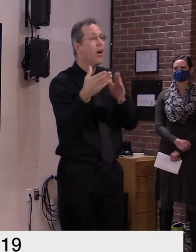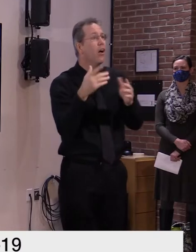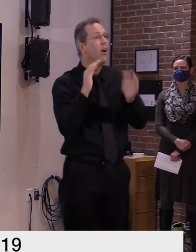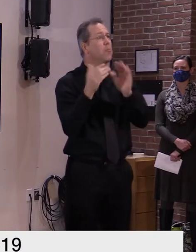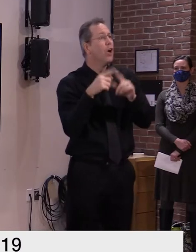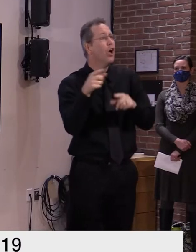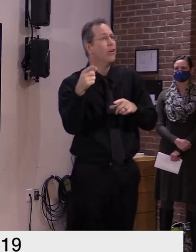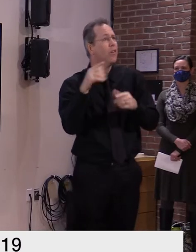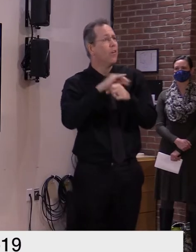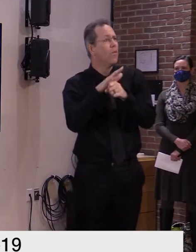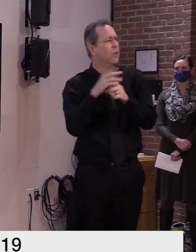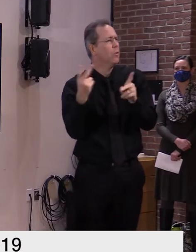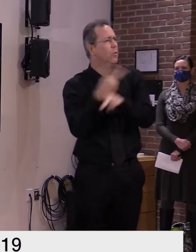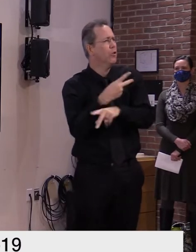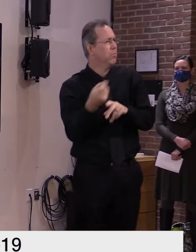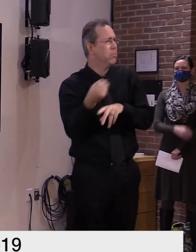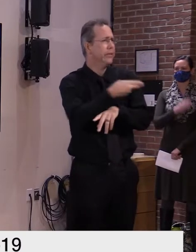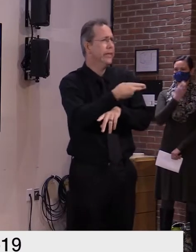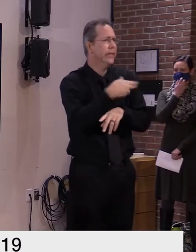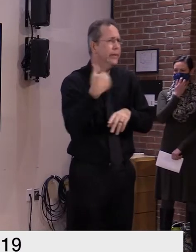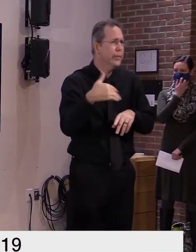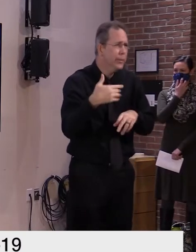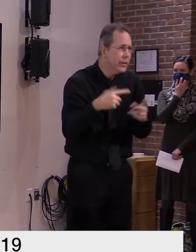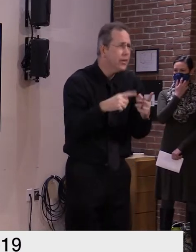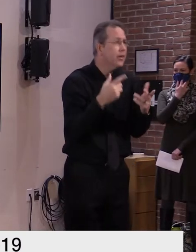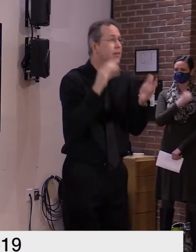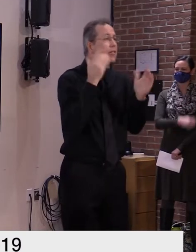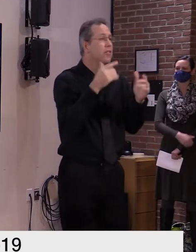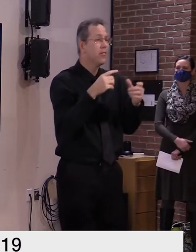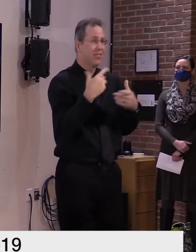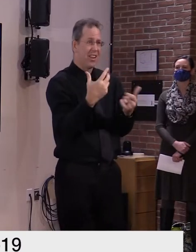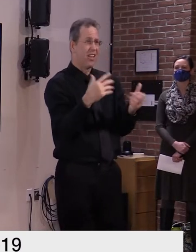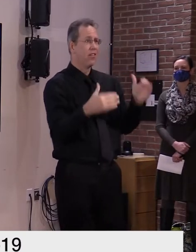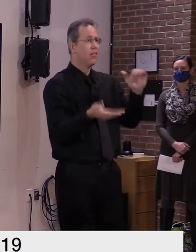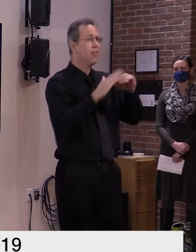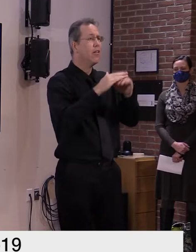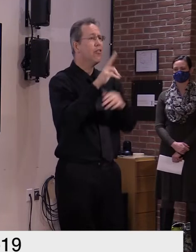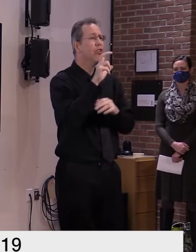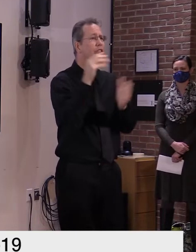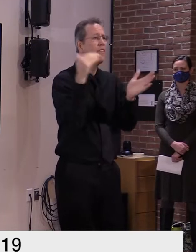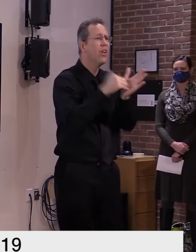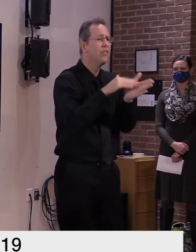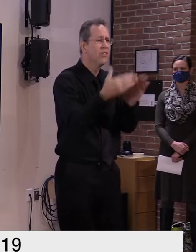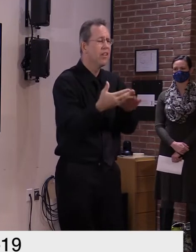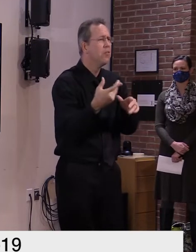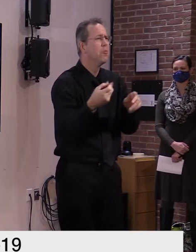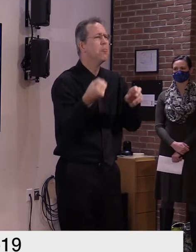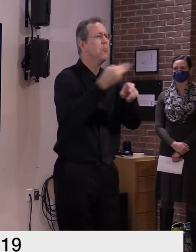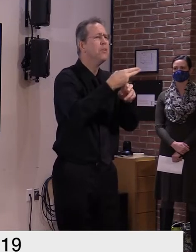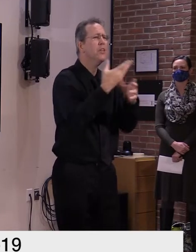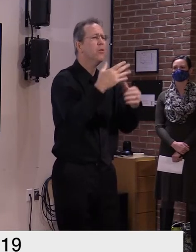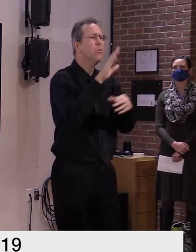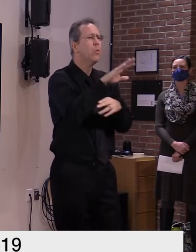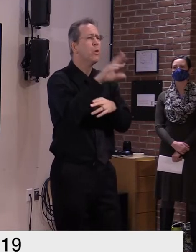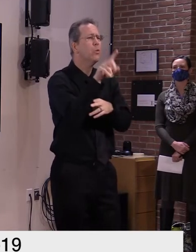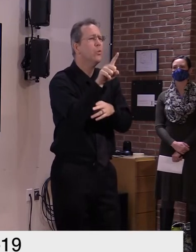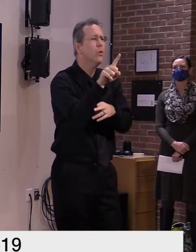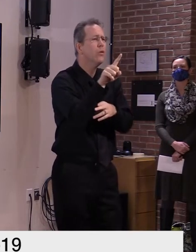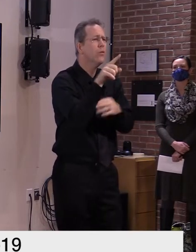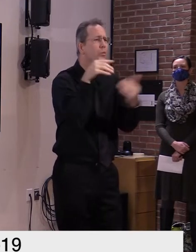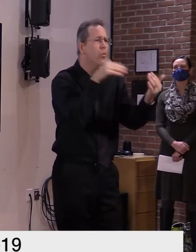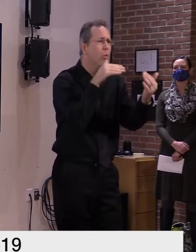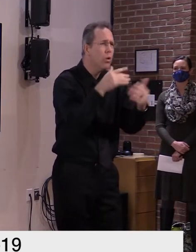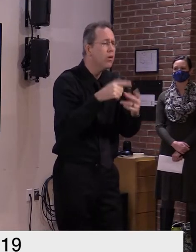over 300 000 deaths since march that's more deaths than we lost in world war one korea